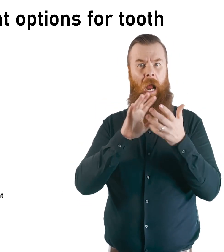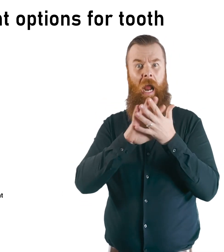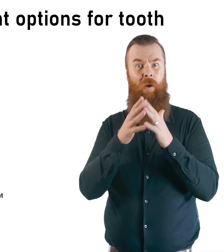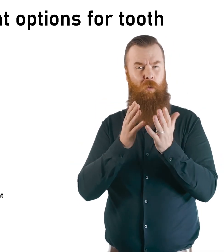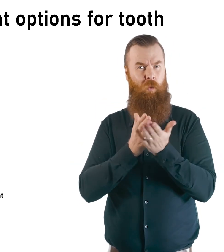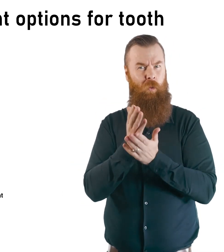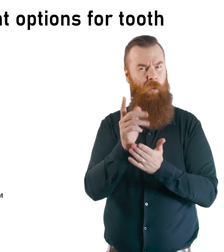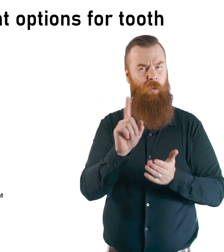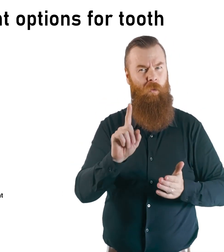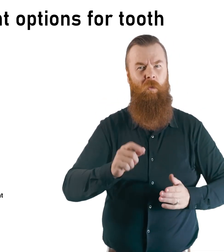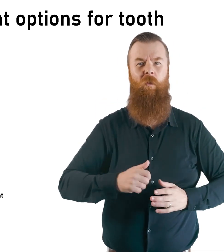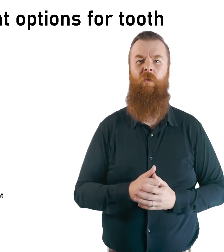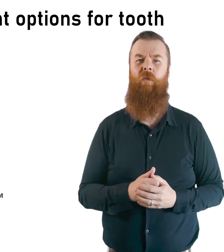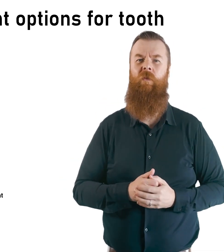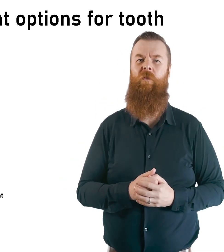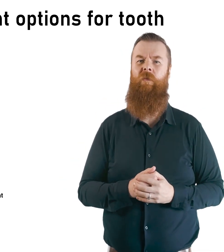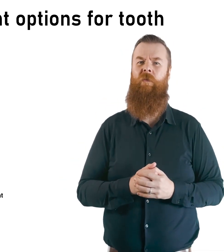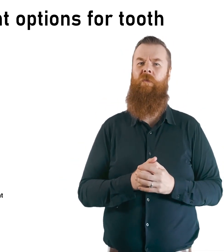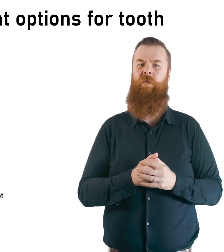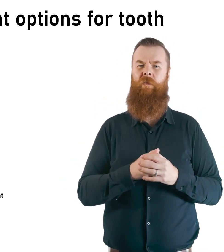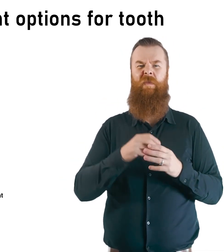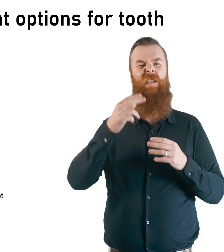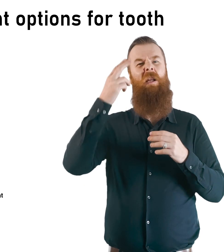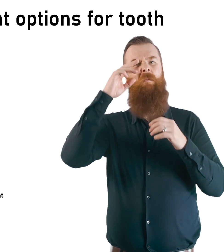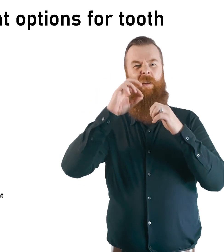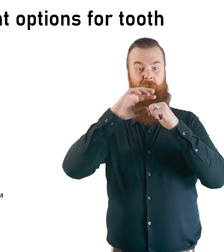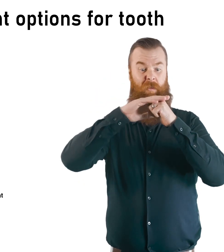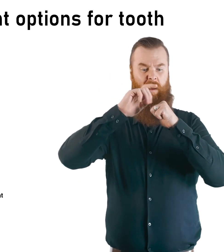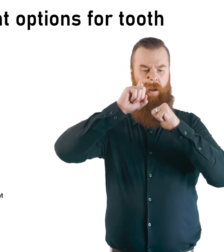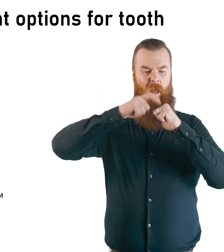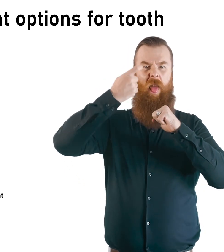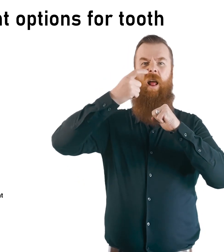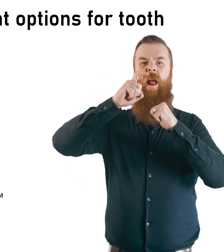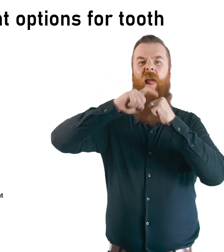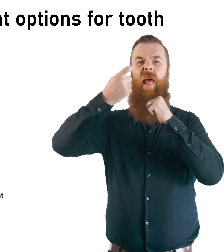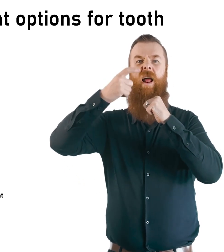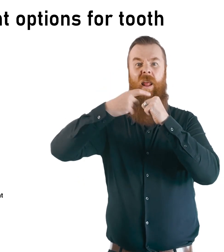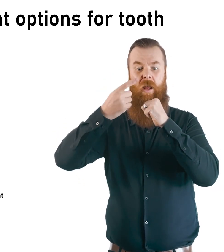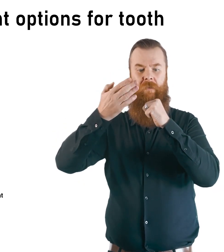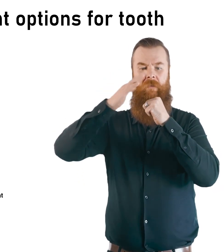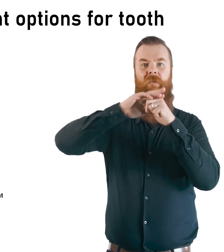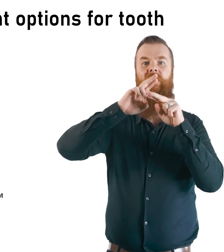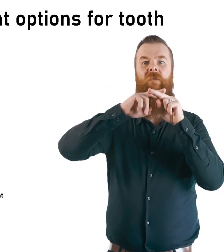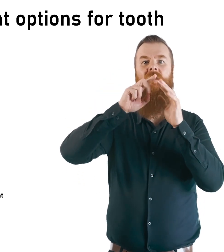Some badly broken down teeth may need extra treatments, such as a dental crown.